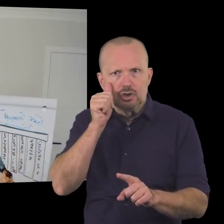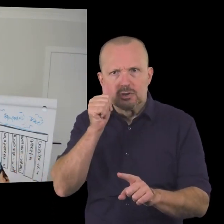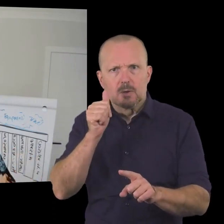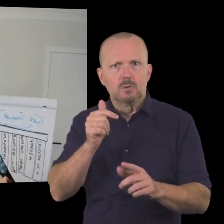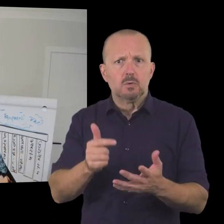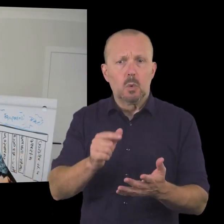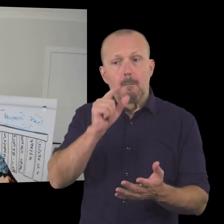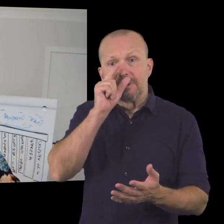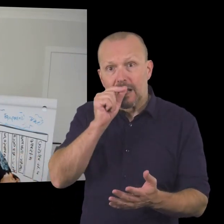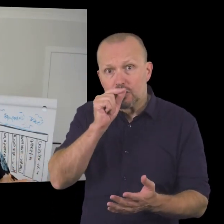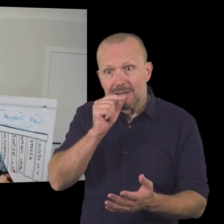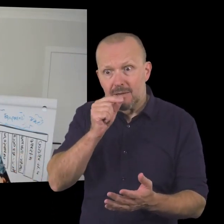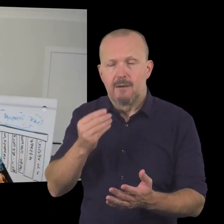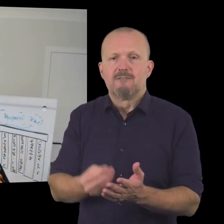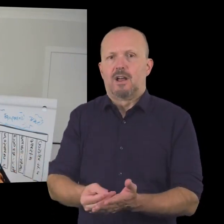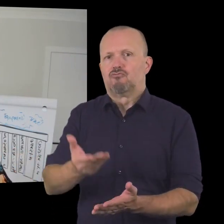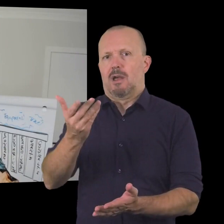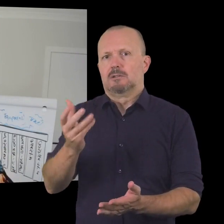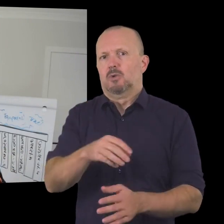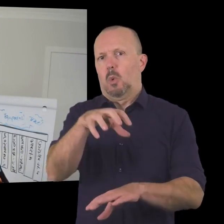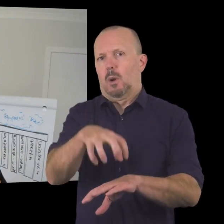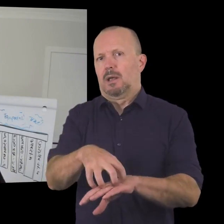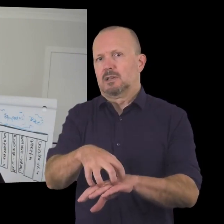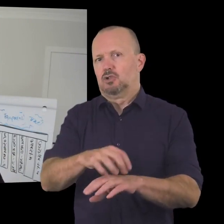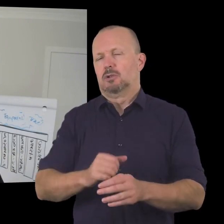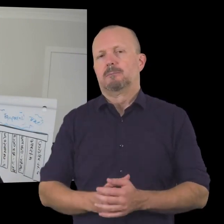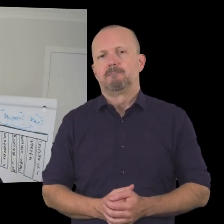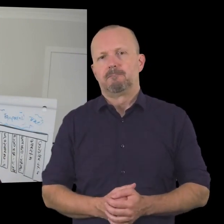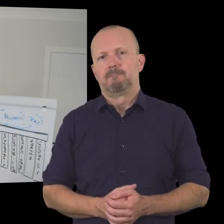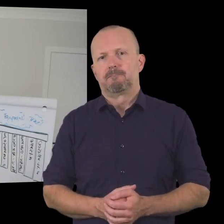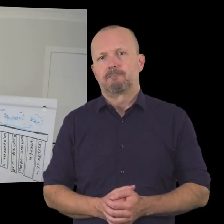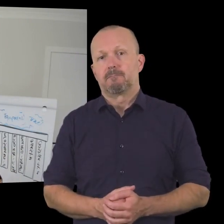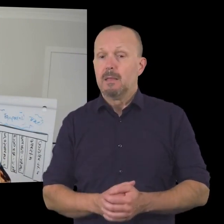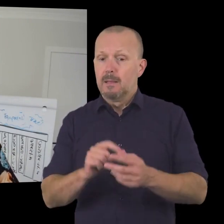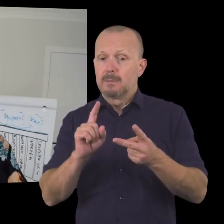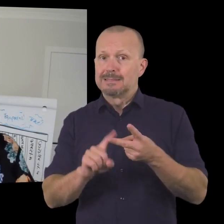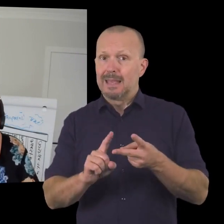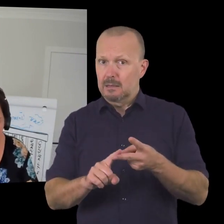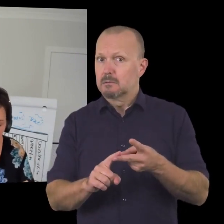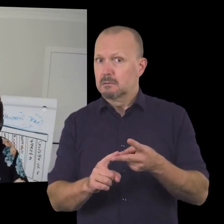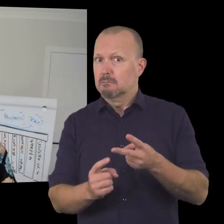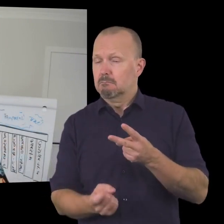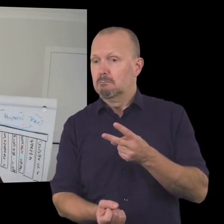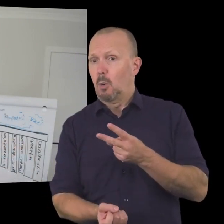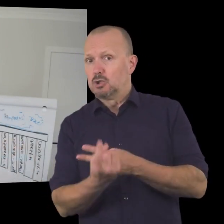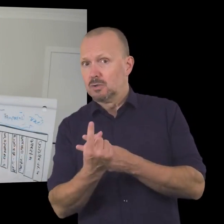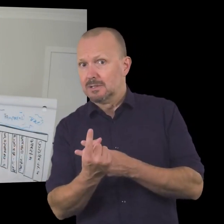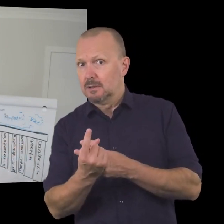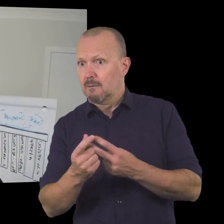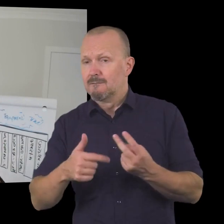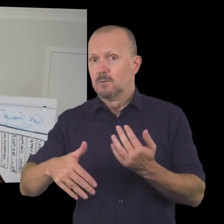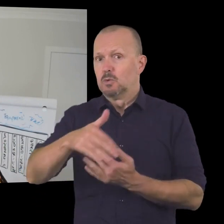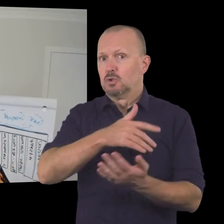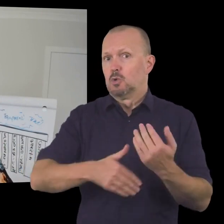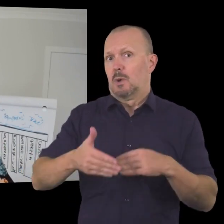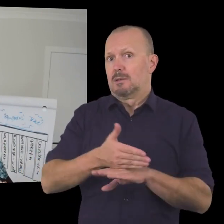skills or knowledge uh to potentially raise funds for your organization the second opportunity in terms of social